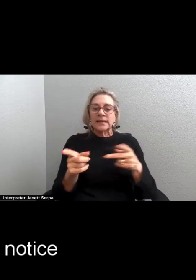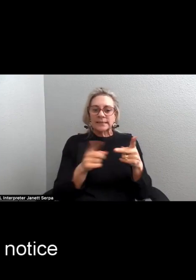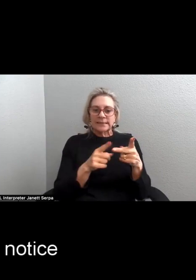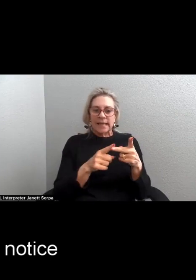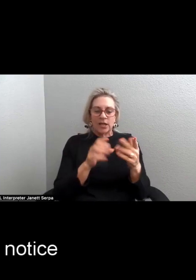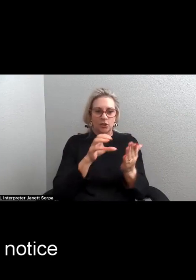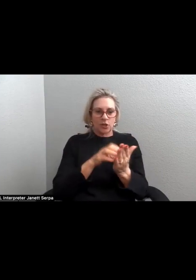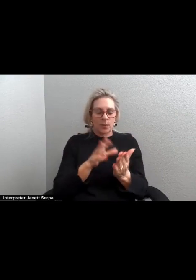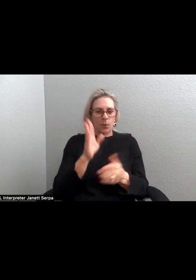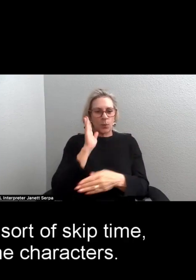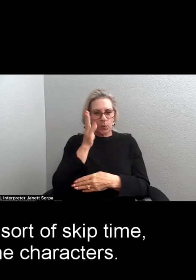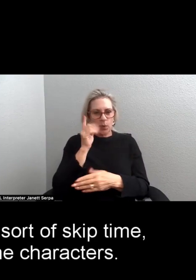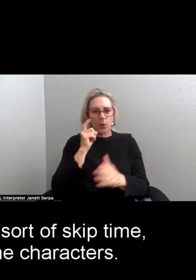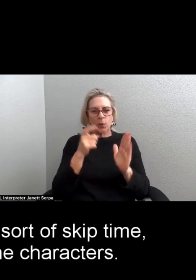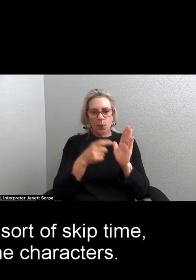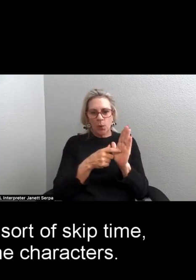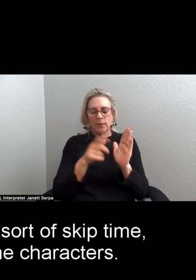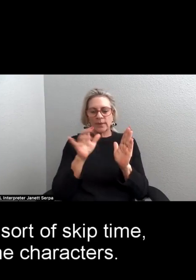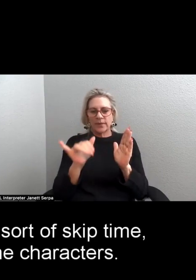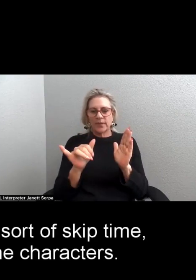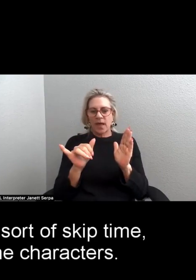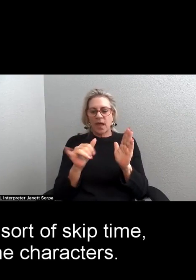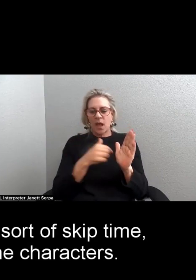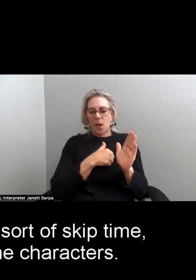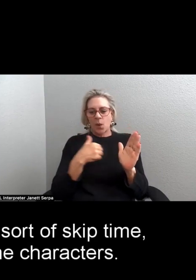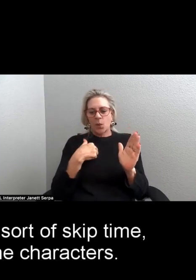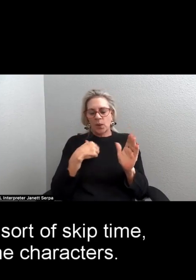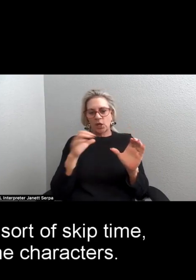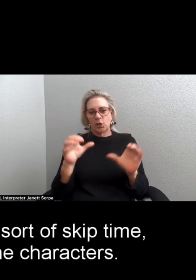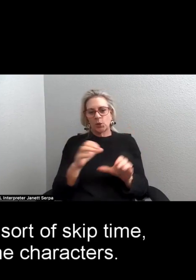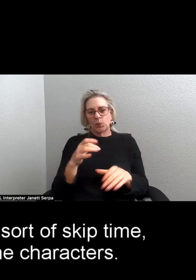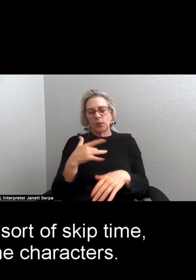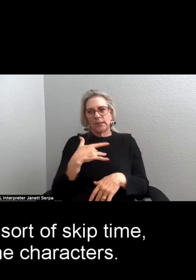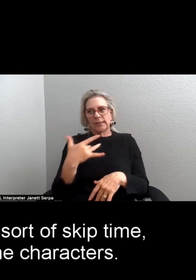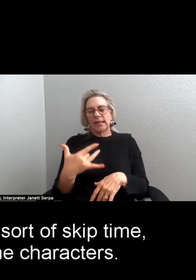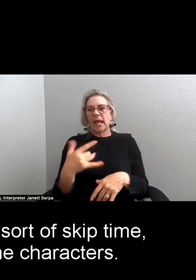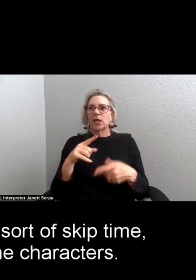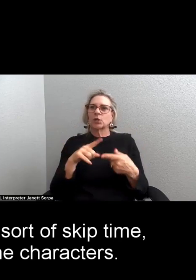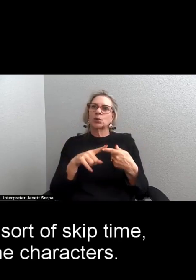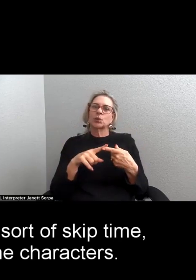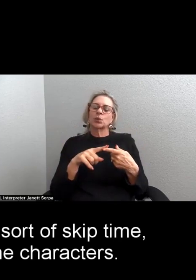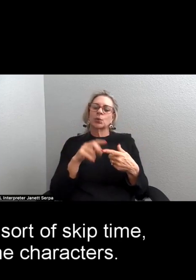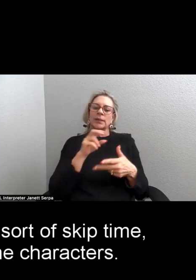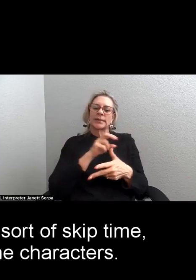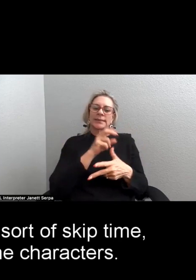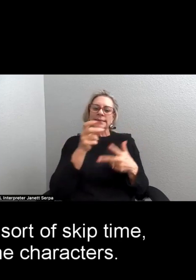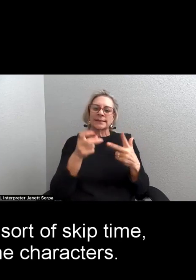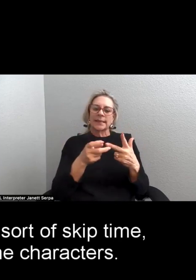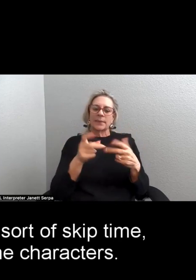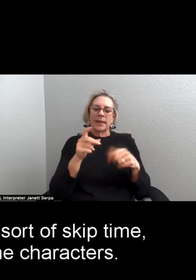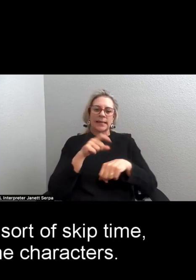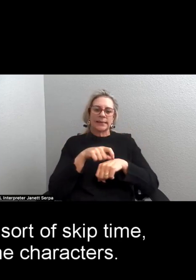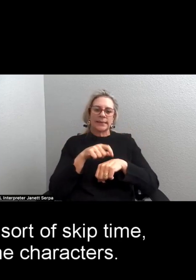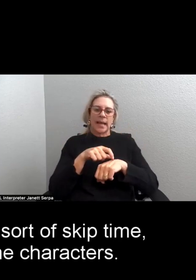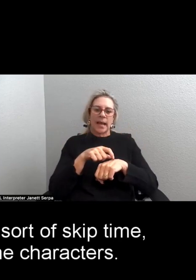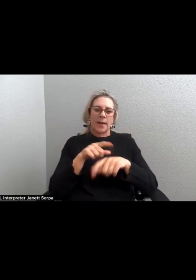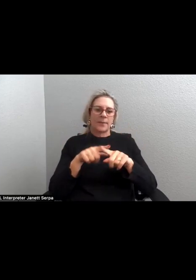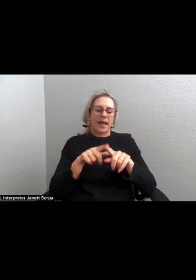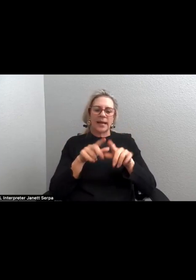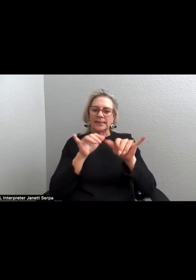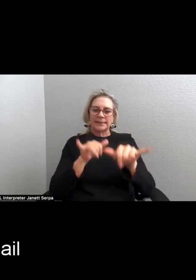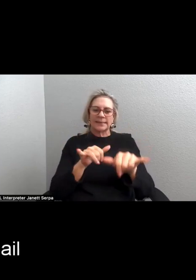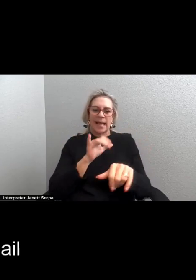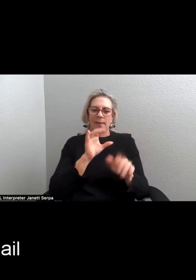will notice that we do tend to sort of skip time but it's the same characters.